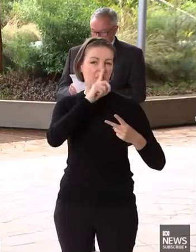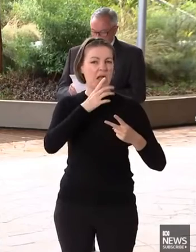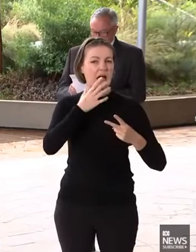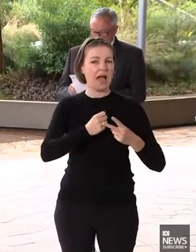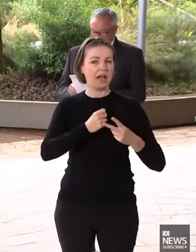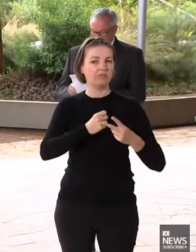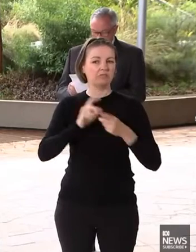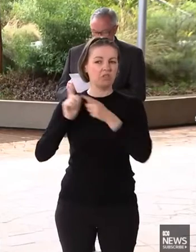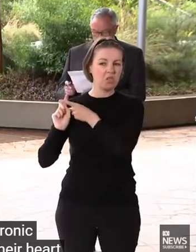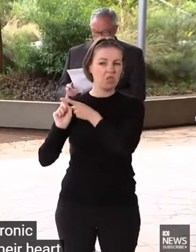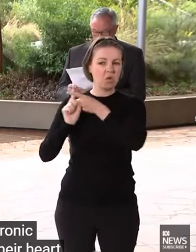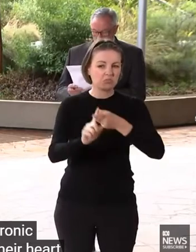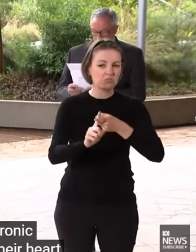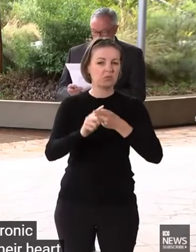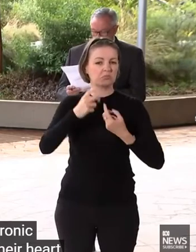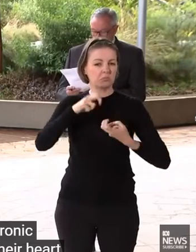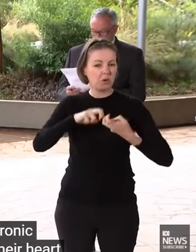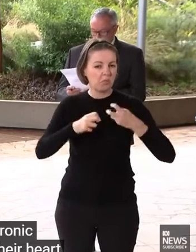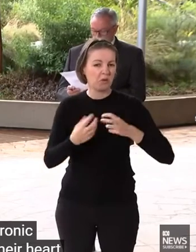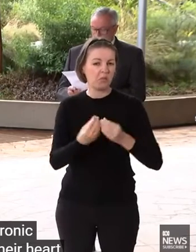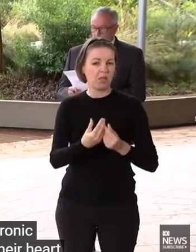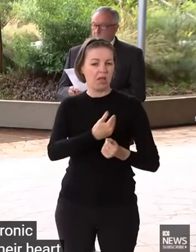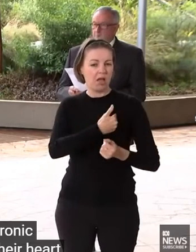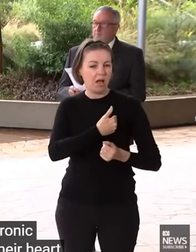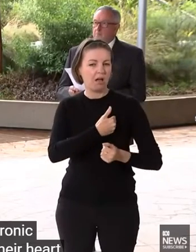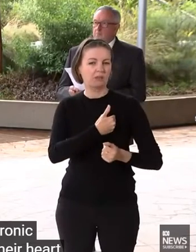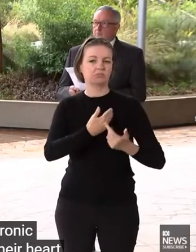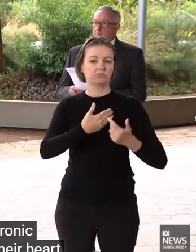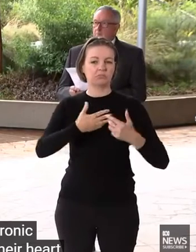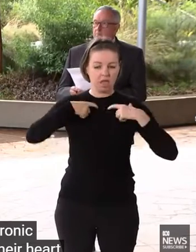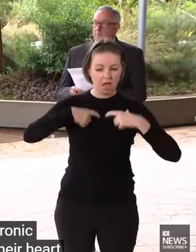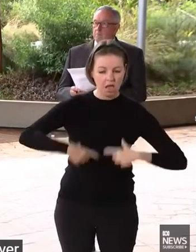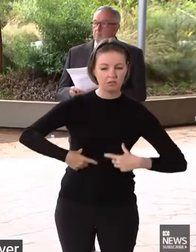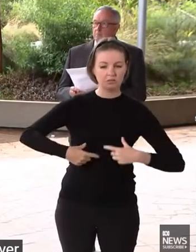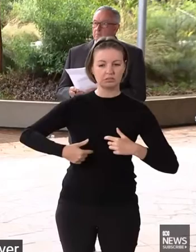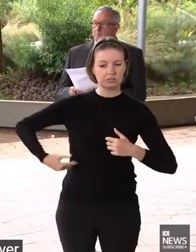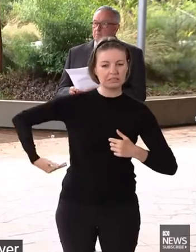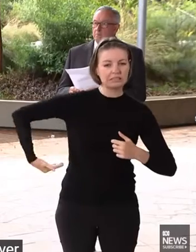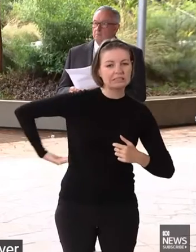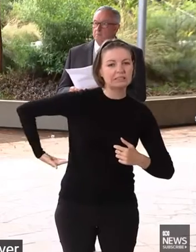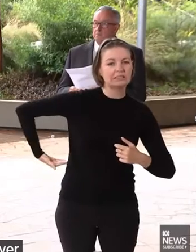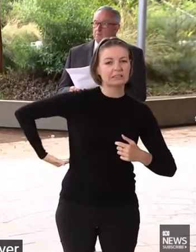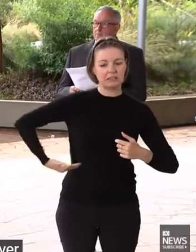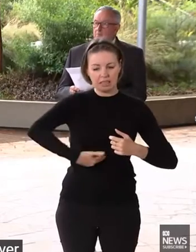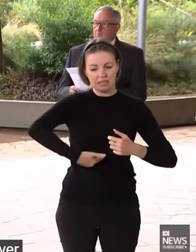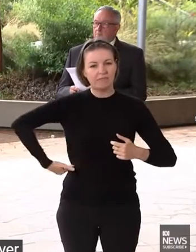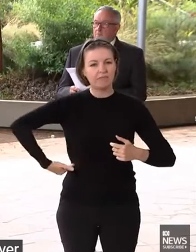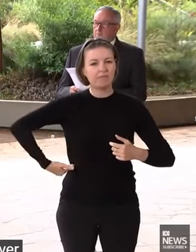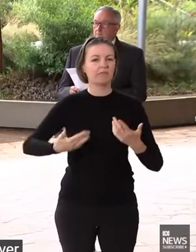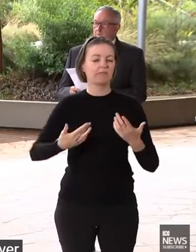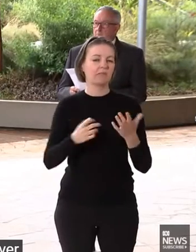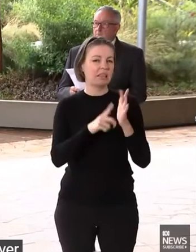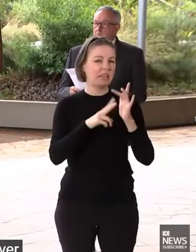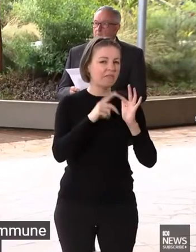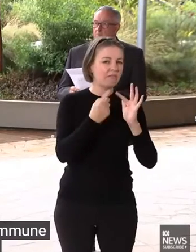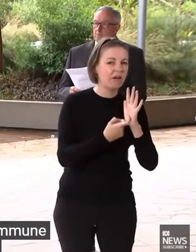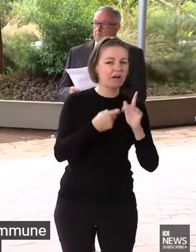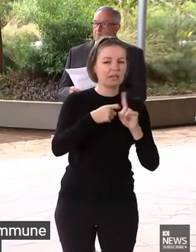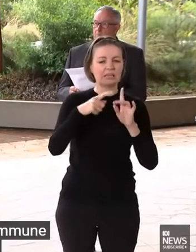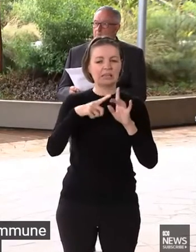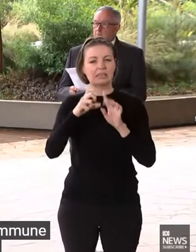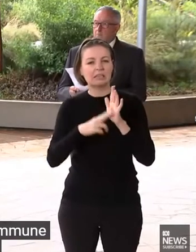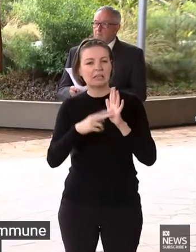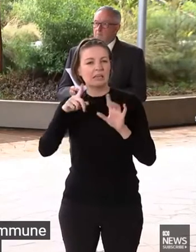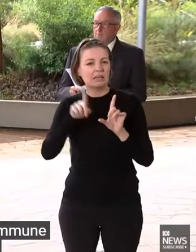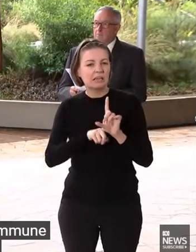affecting their heart, lungs, kidneys, liver, and those with an immune suppressive condition.